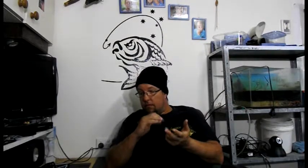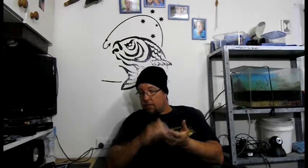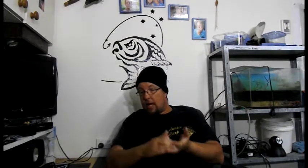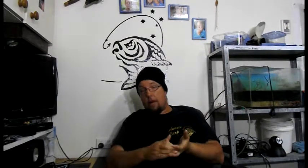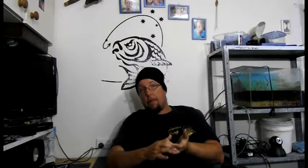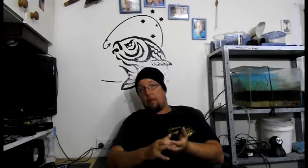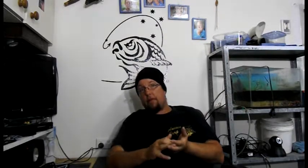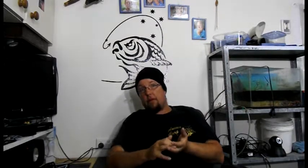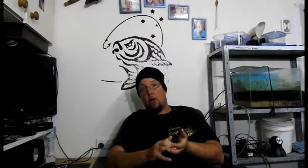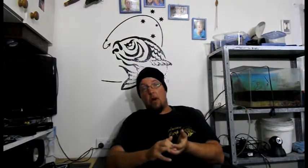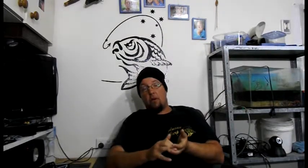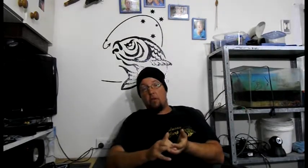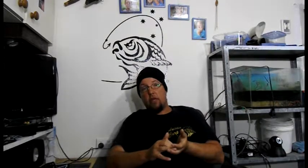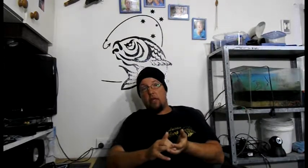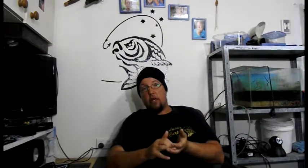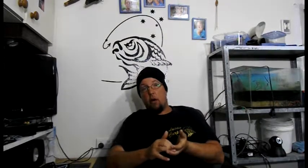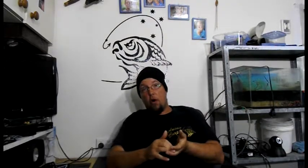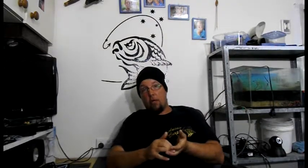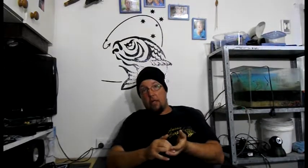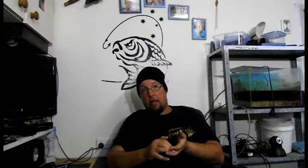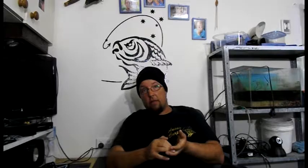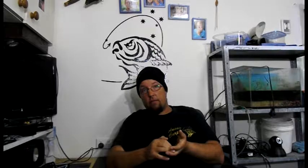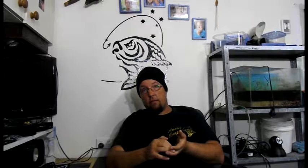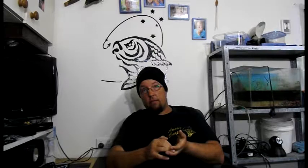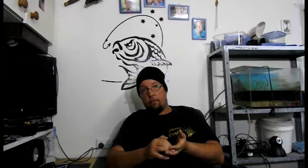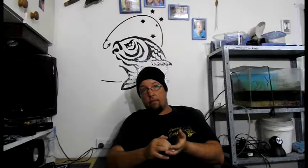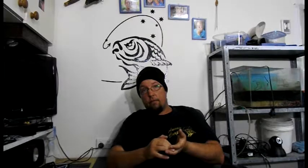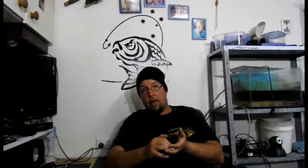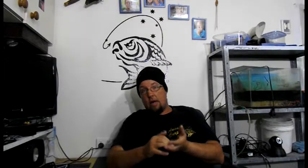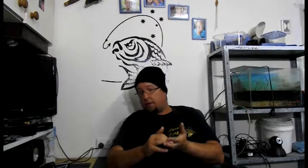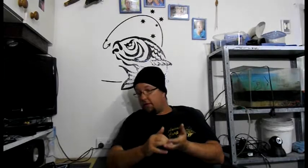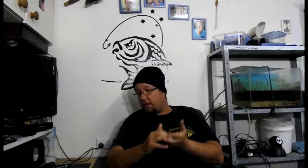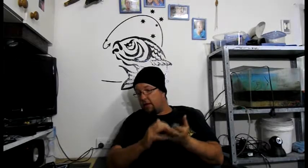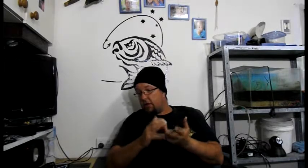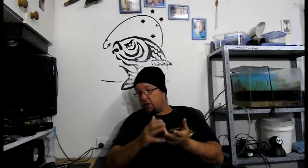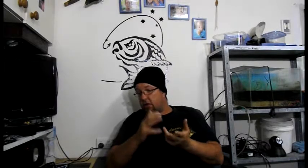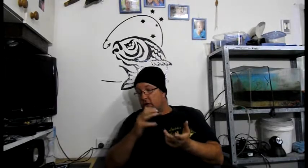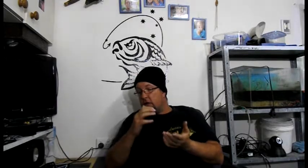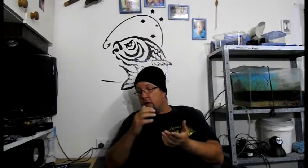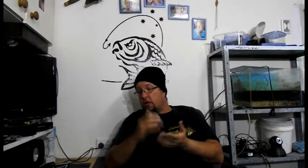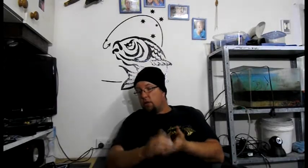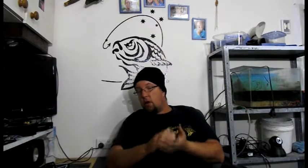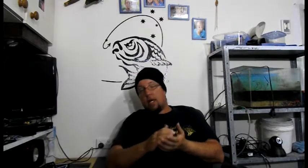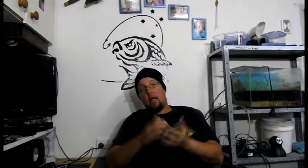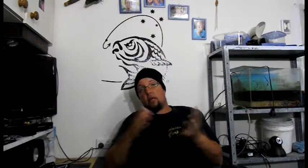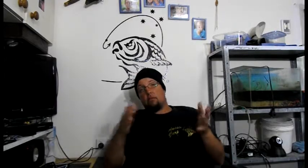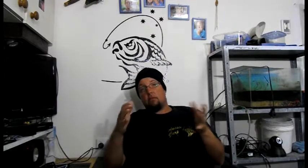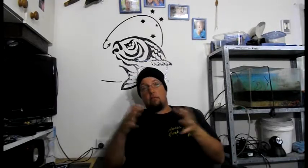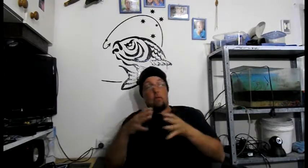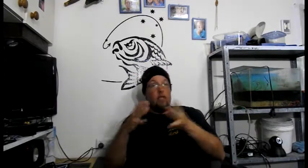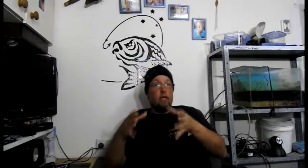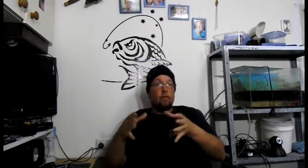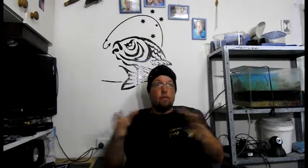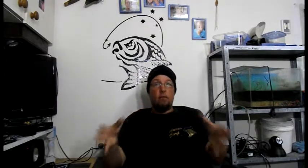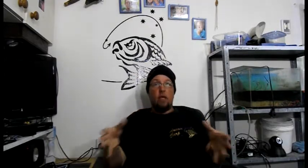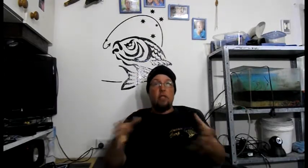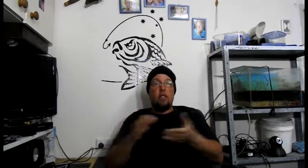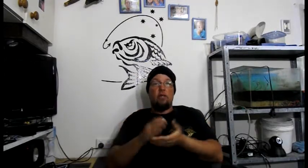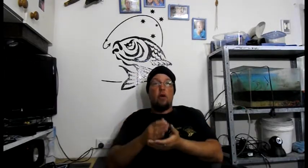Carp are a very high protein and high omega-3 fish. So, why can't, instead of releasing this virus,